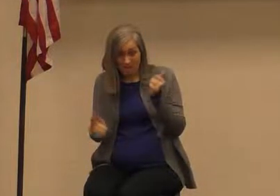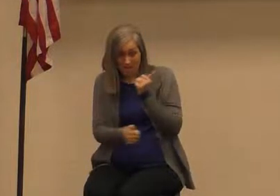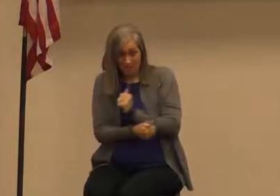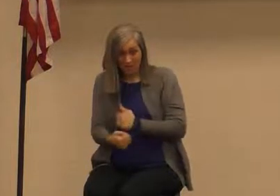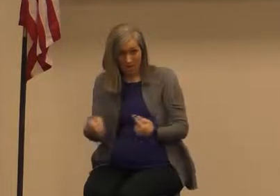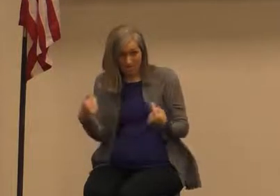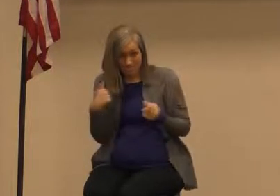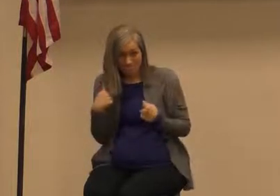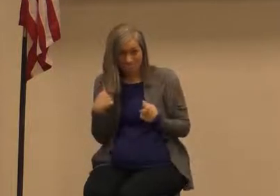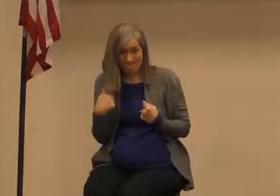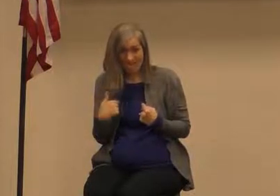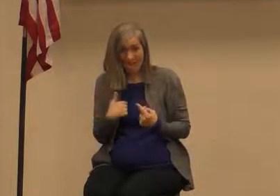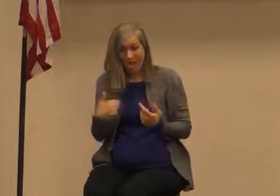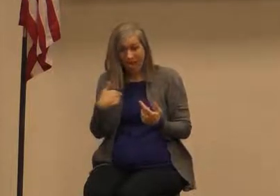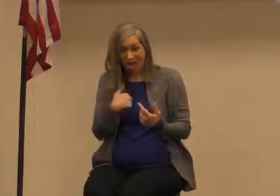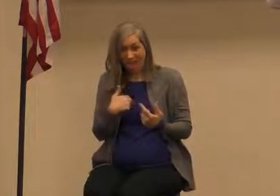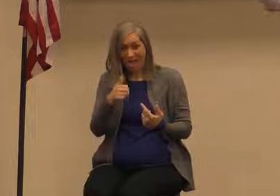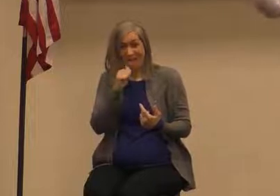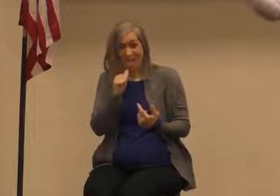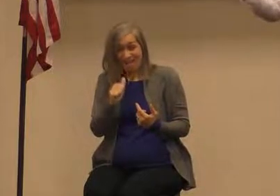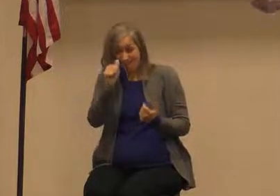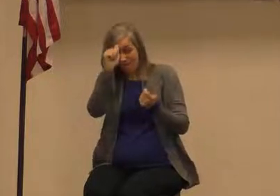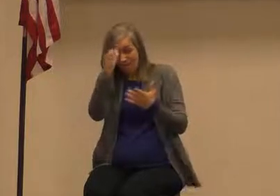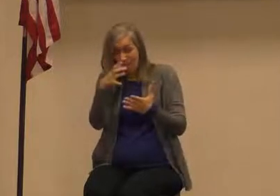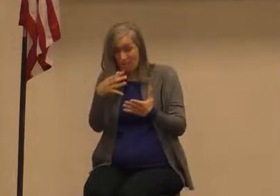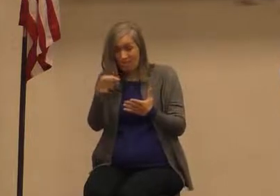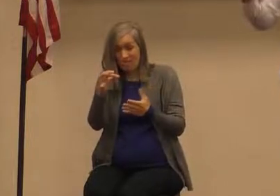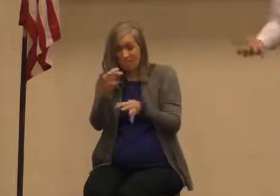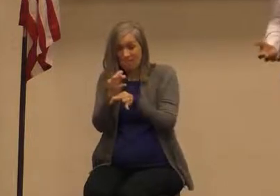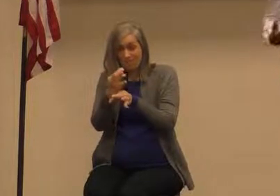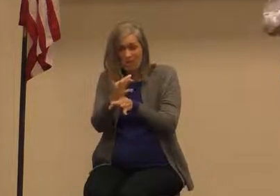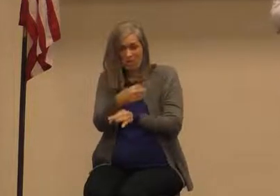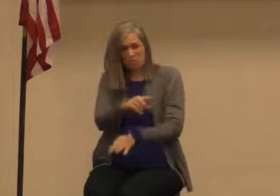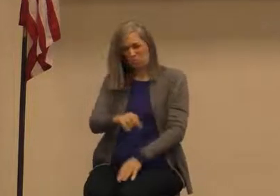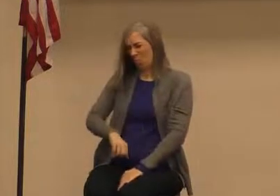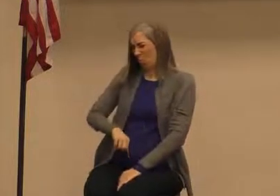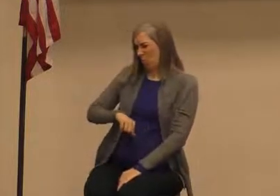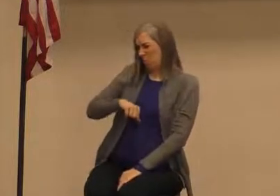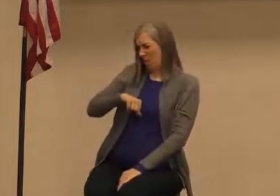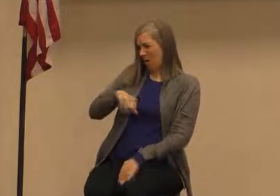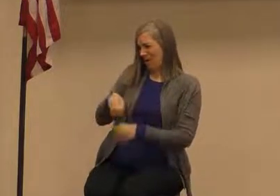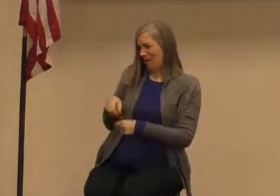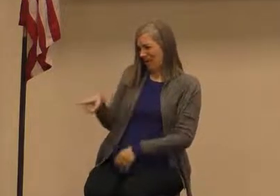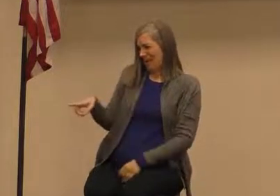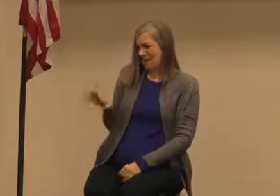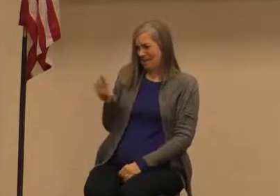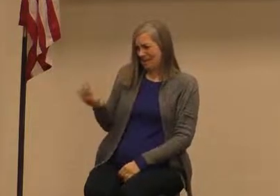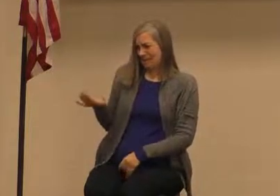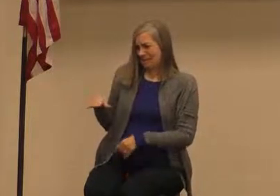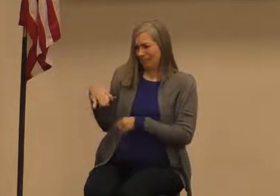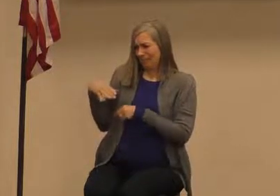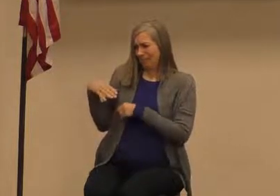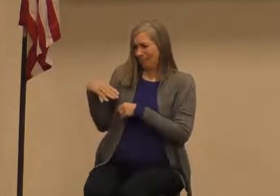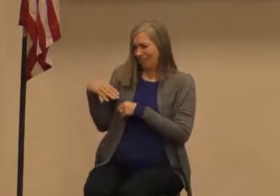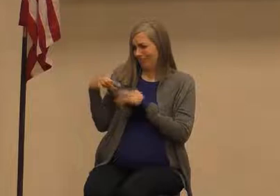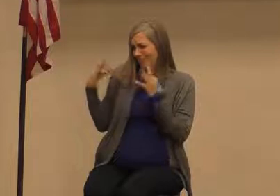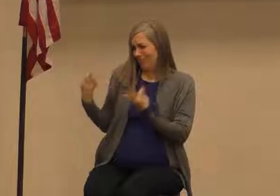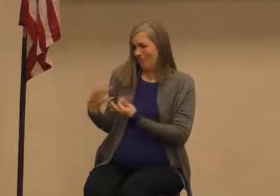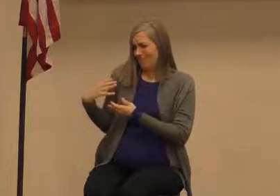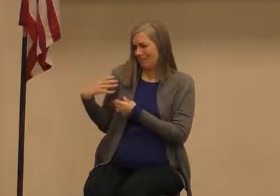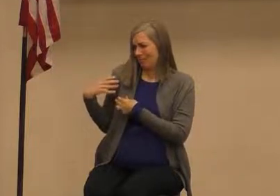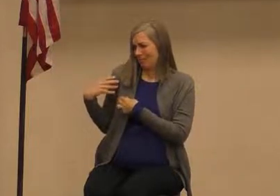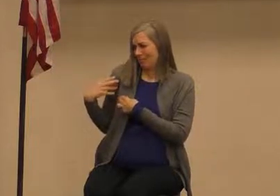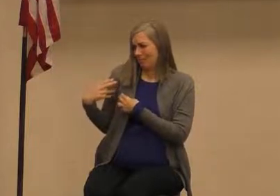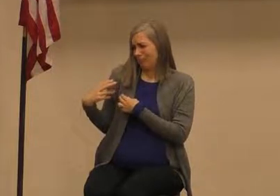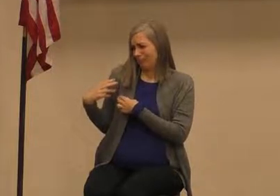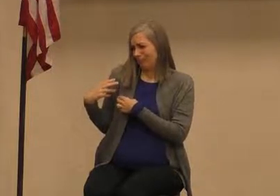the father of the faith in whom you take so much pride in whose lineage you take so much pride and joy I am his God